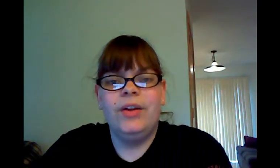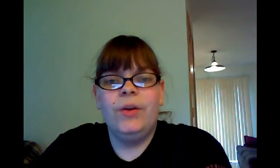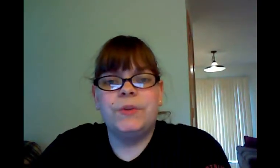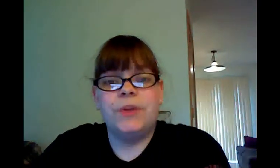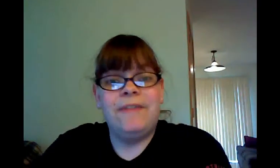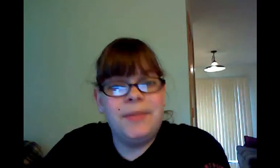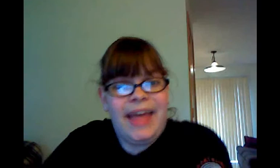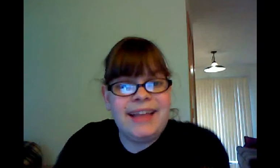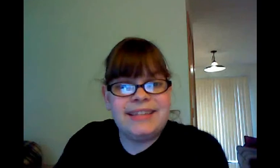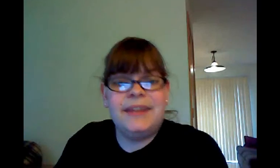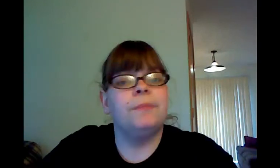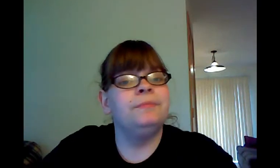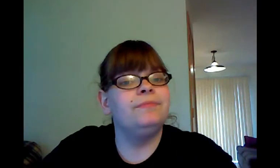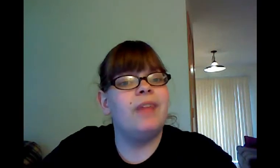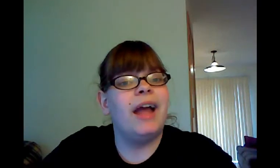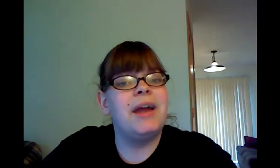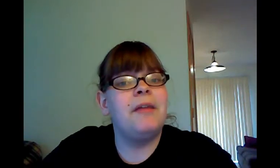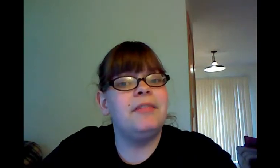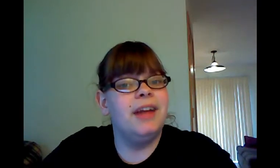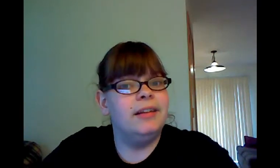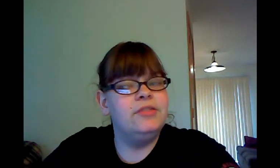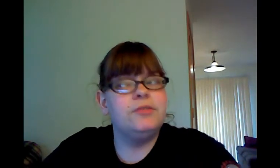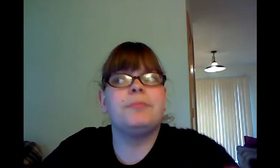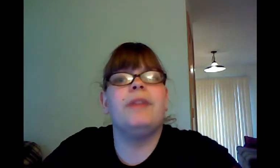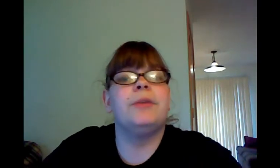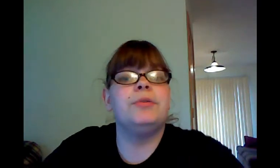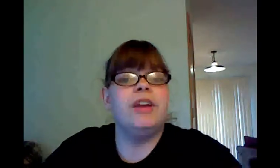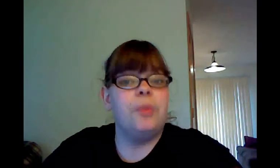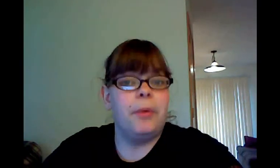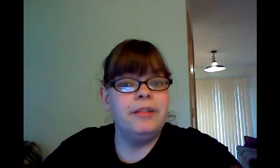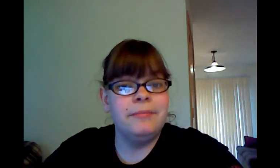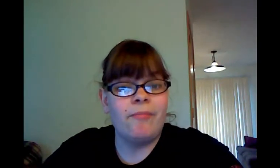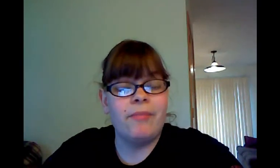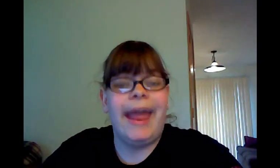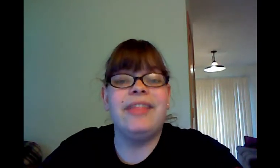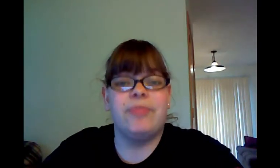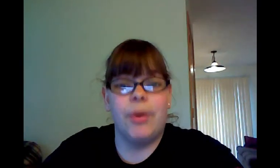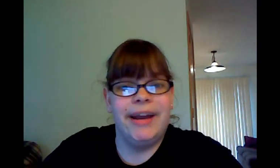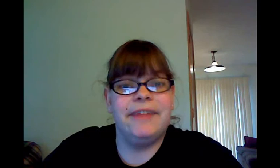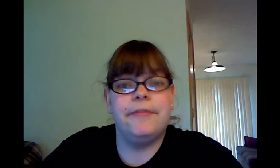So have fun with that. I now have new knowledge of how to change oil and throw a knife.